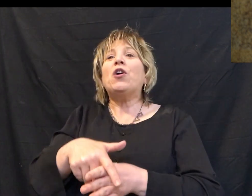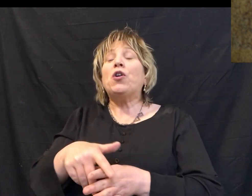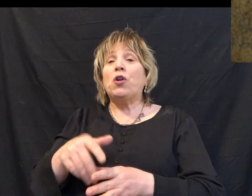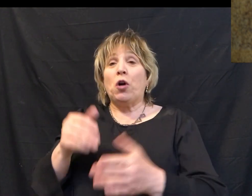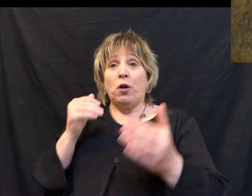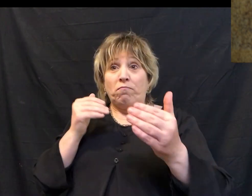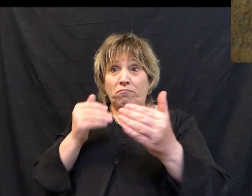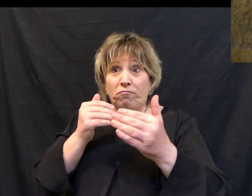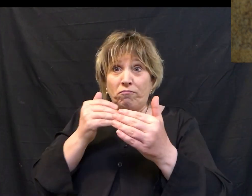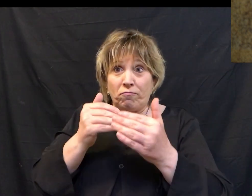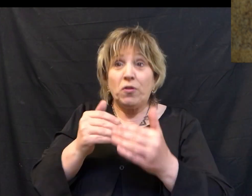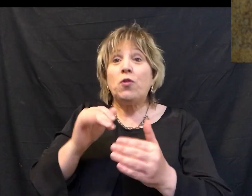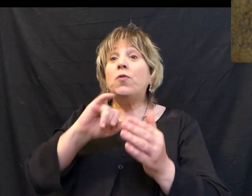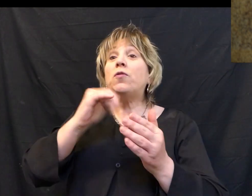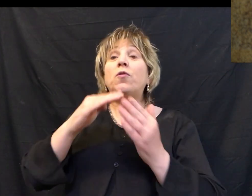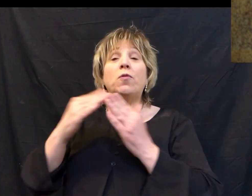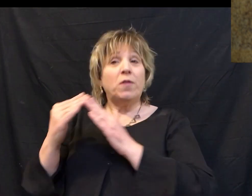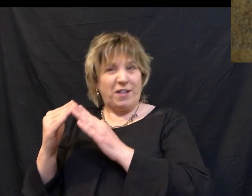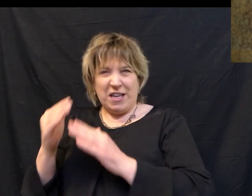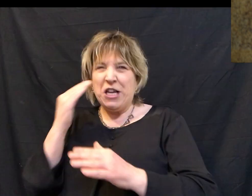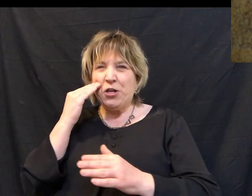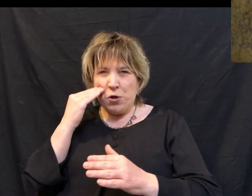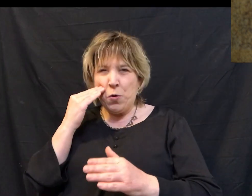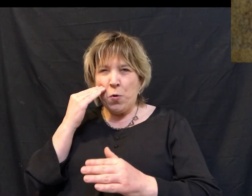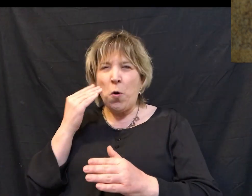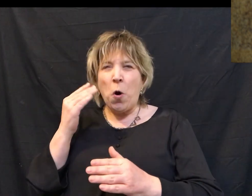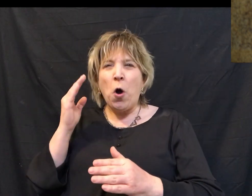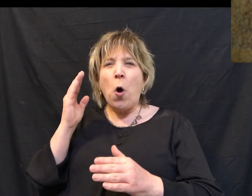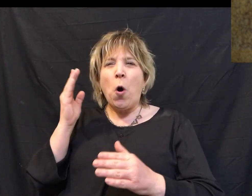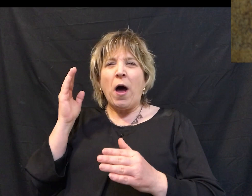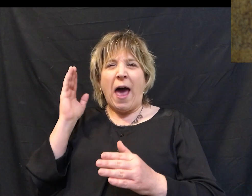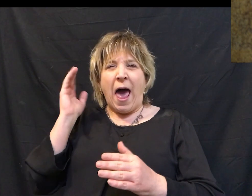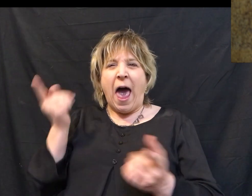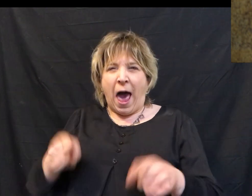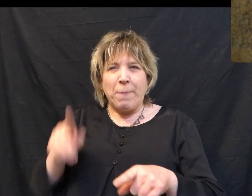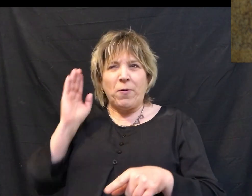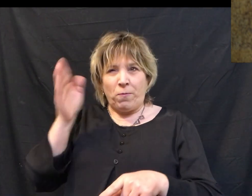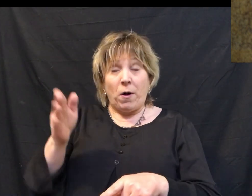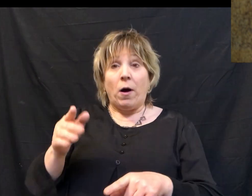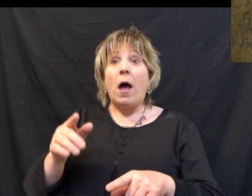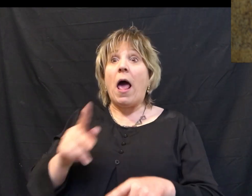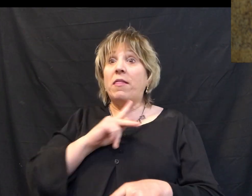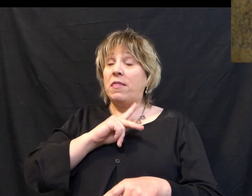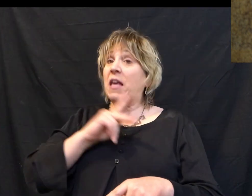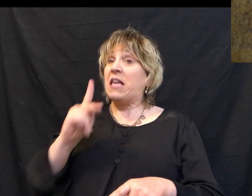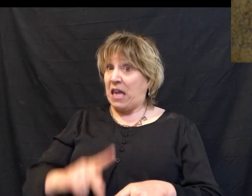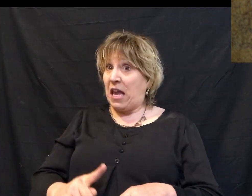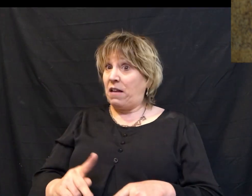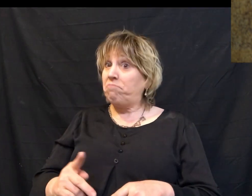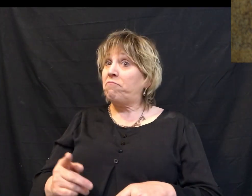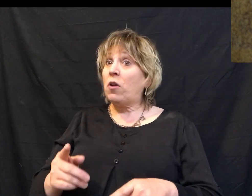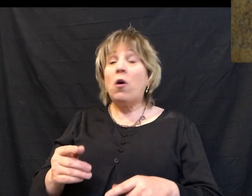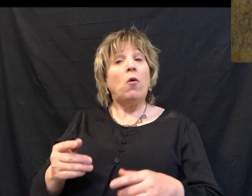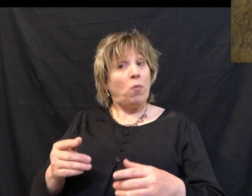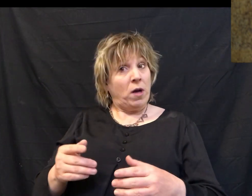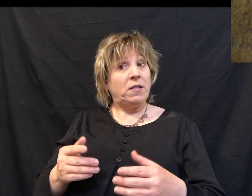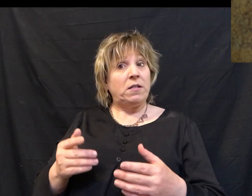slope of the Mount of Olives toward Jerusalem, he knew full well what was ahead of him that week. And the king was coming